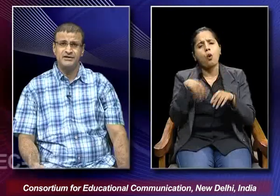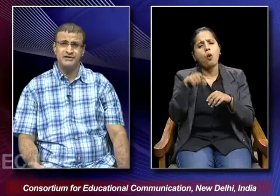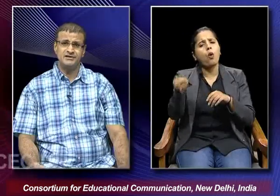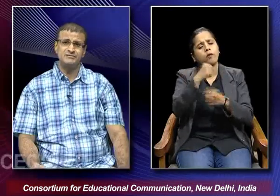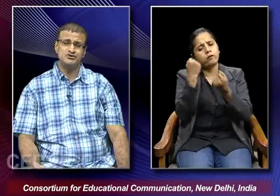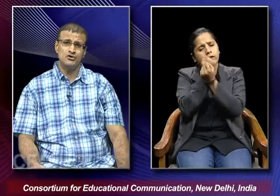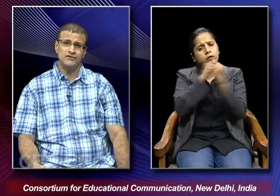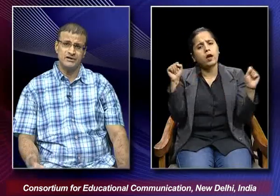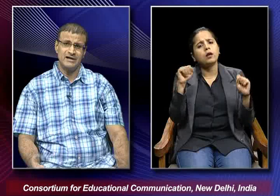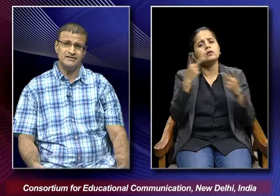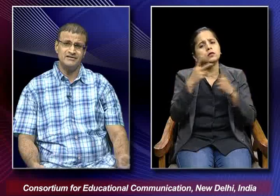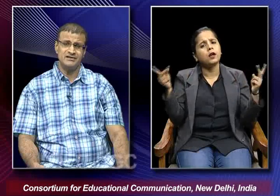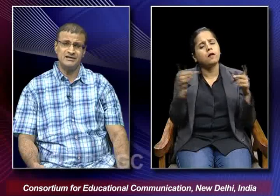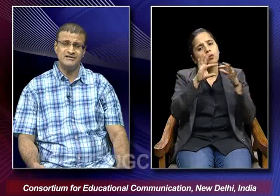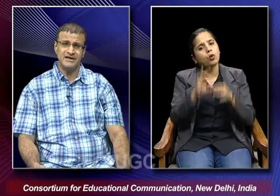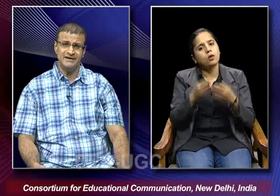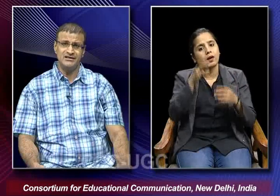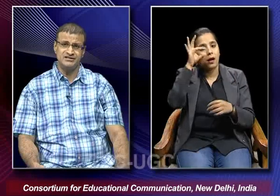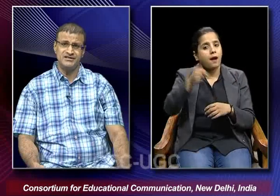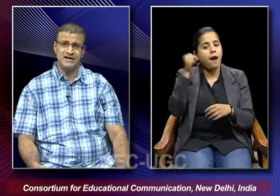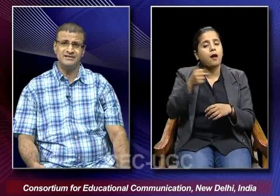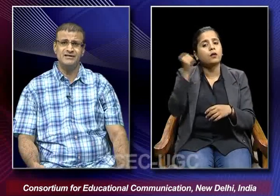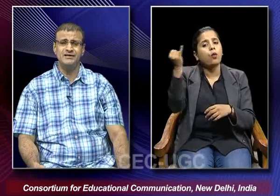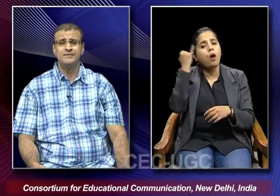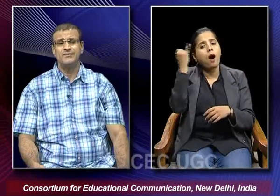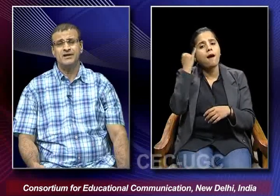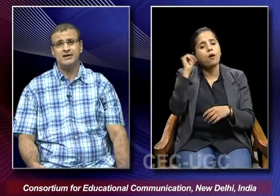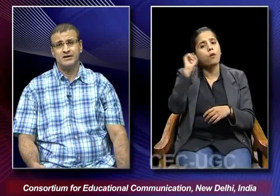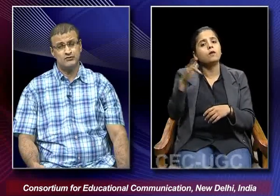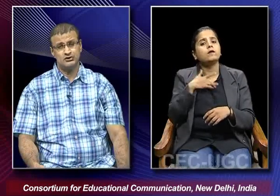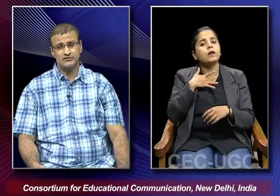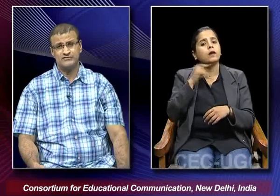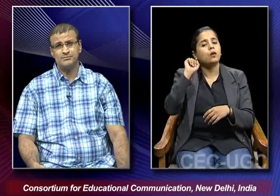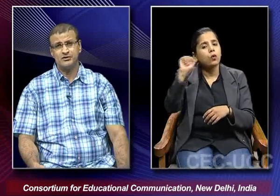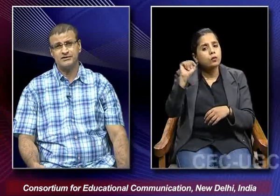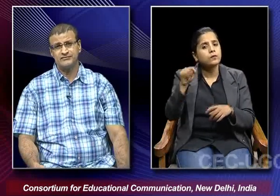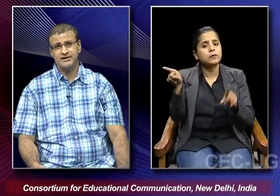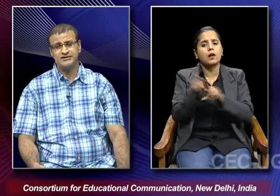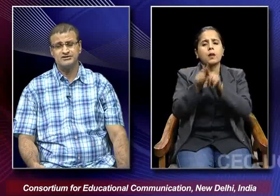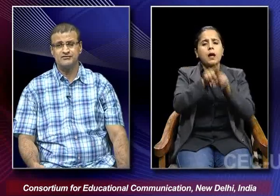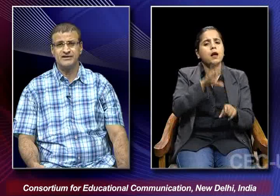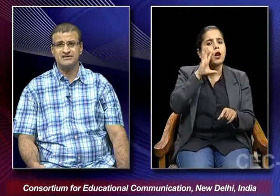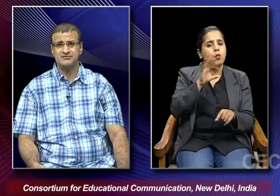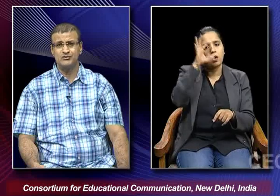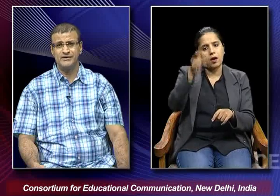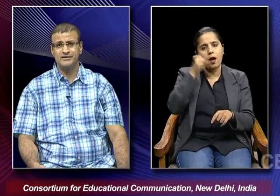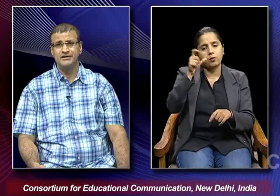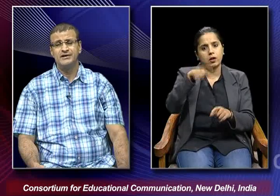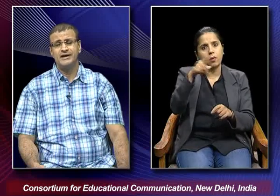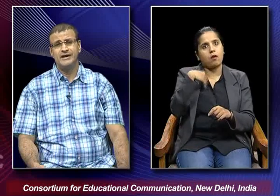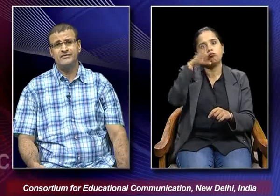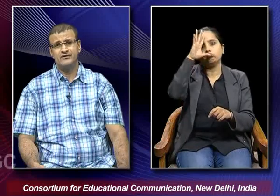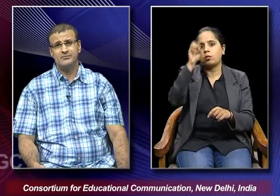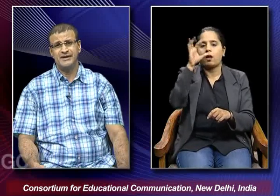in terms of Gandhian ideals and Gandhi was one of the important figures of the national movement.